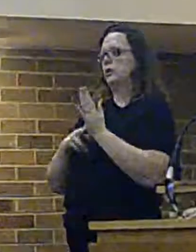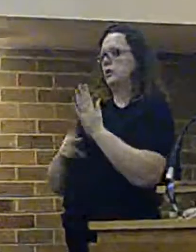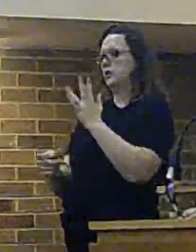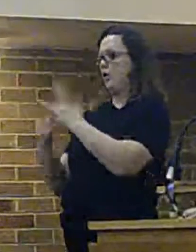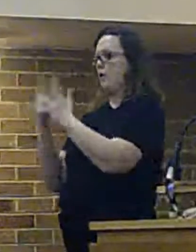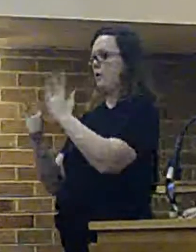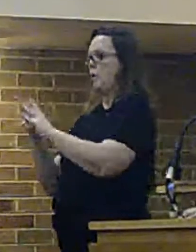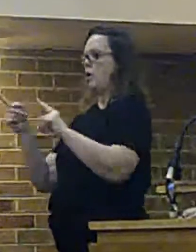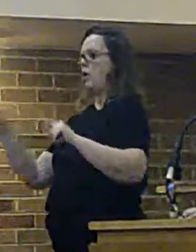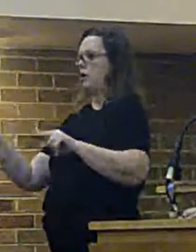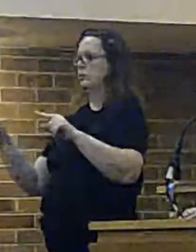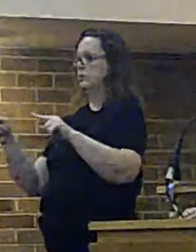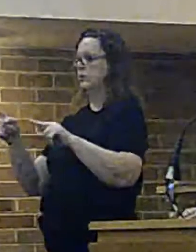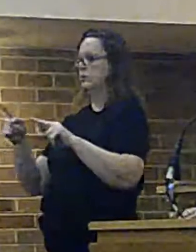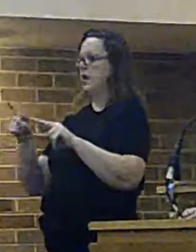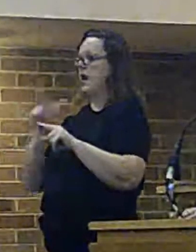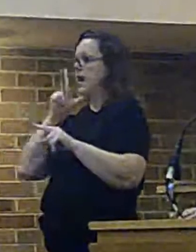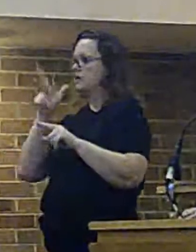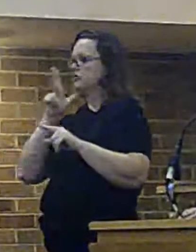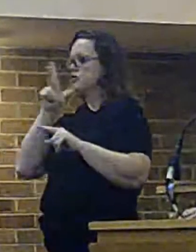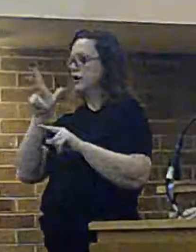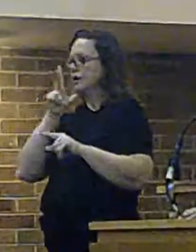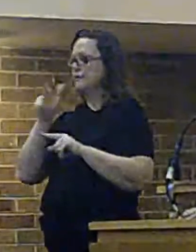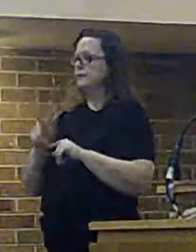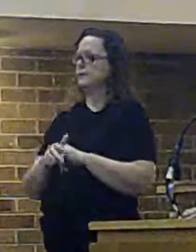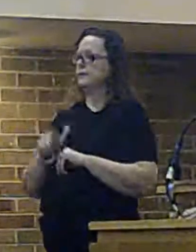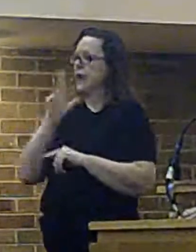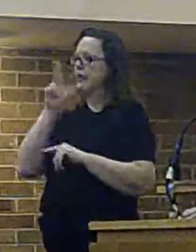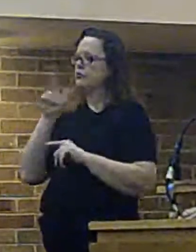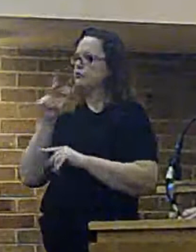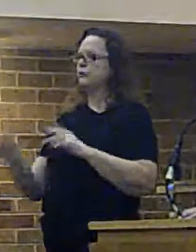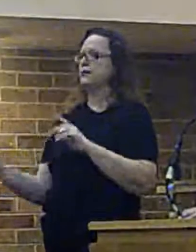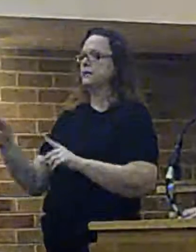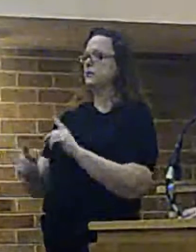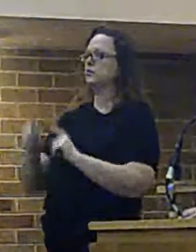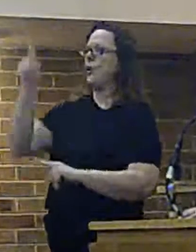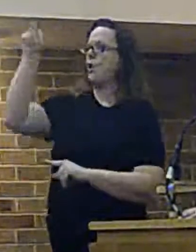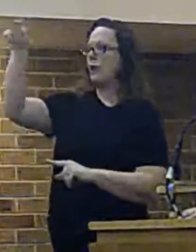who know Liverpool, Alton is in South Liverpool, Entry is in North Liverpool.